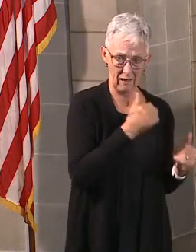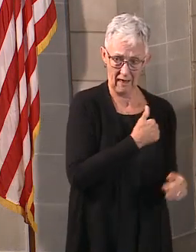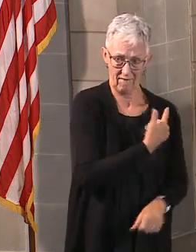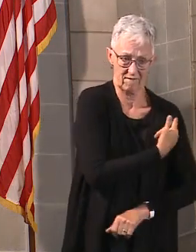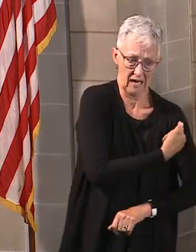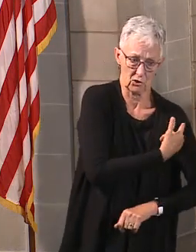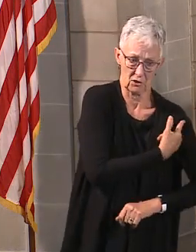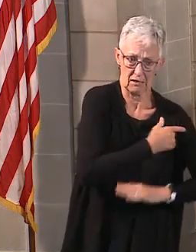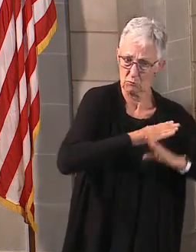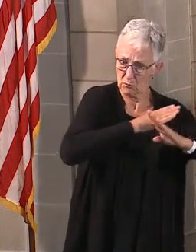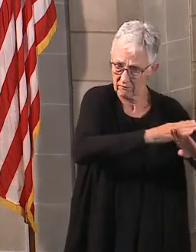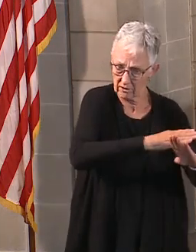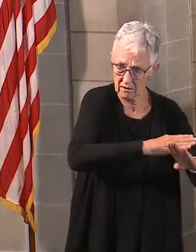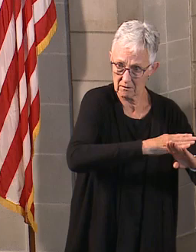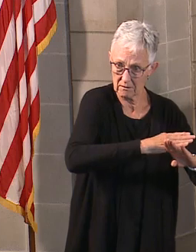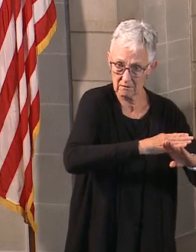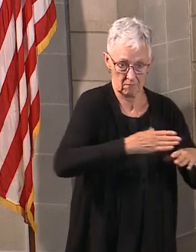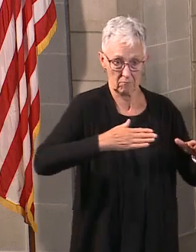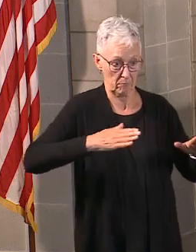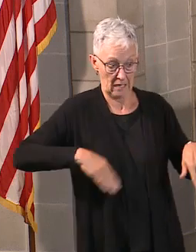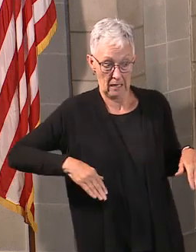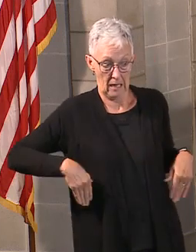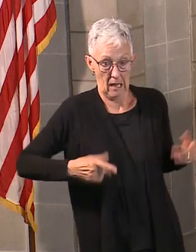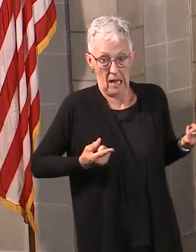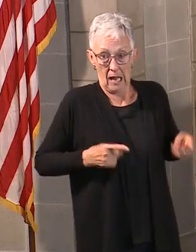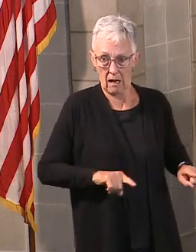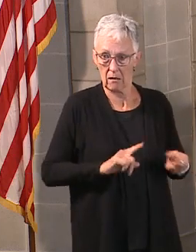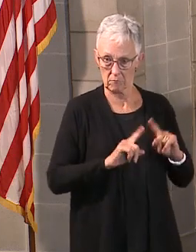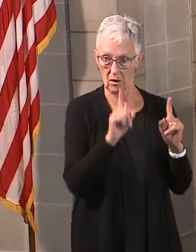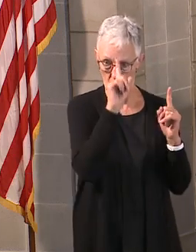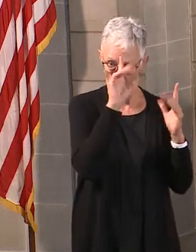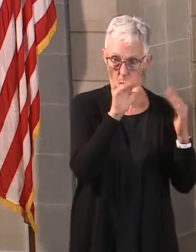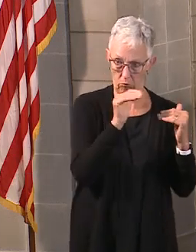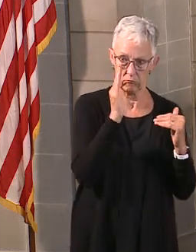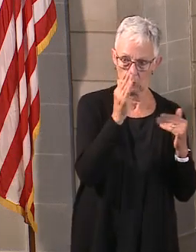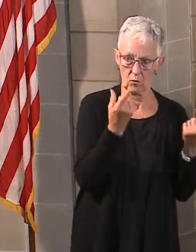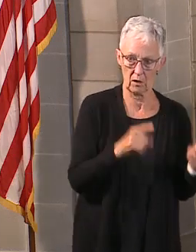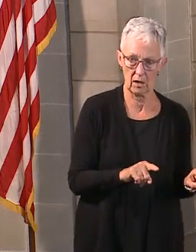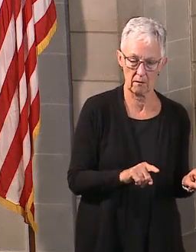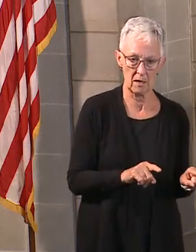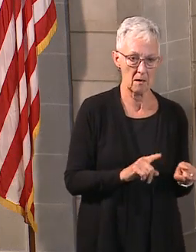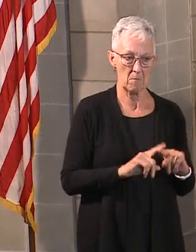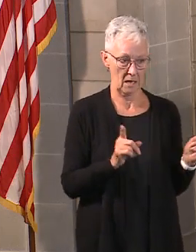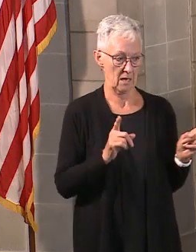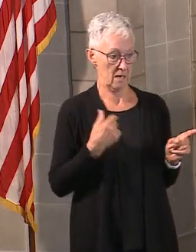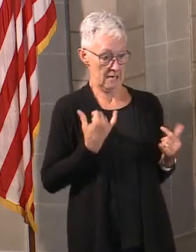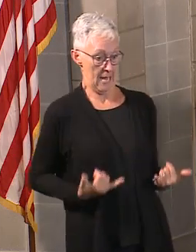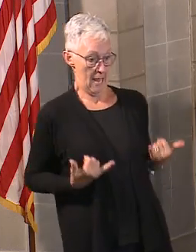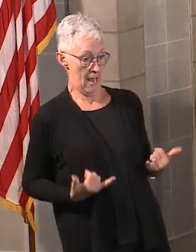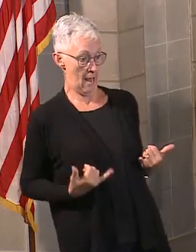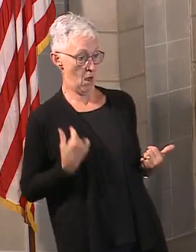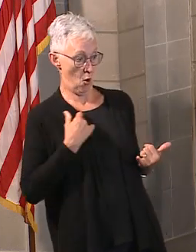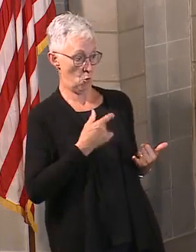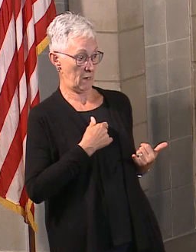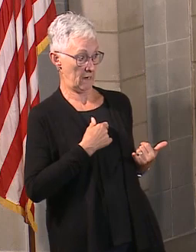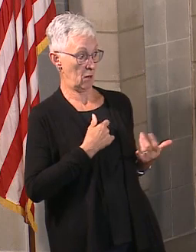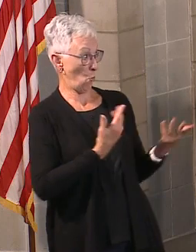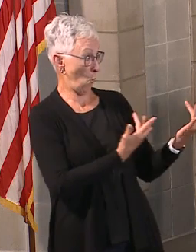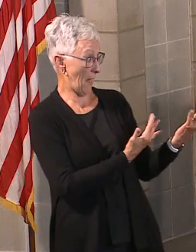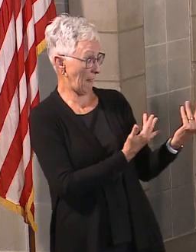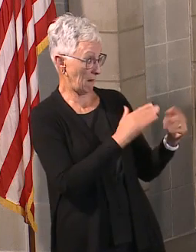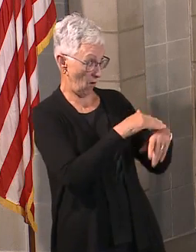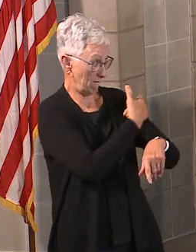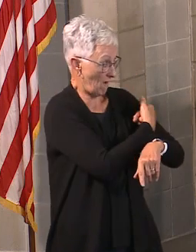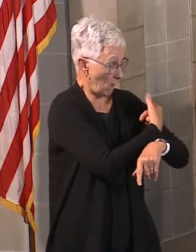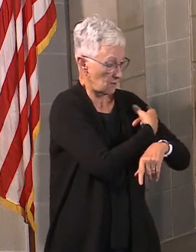So we have to think how we manage this for the long term, which means we have to take the proper steps to, you know, reduce the risk. But we also have to start returning to a